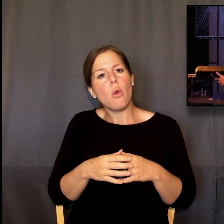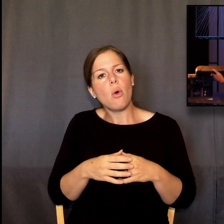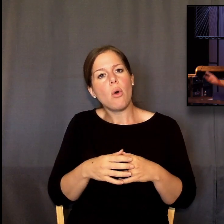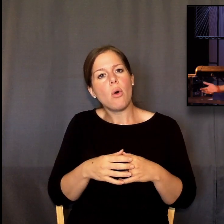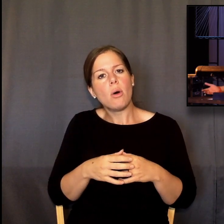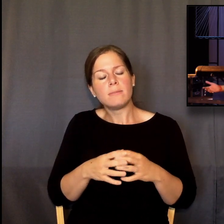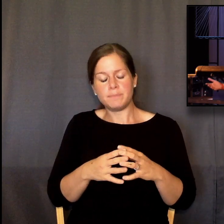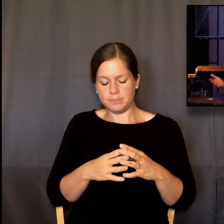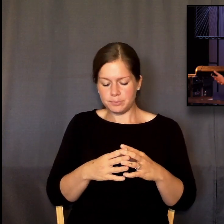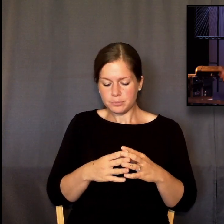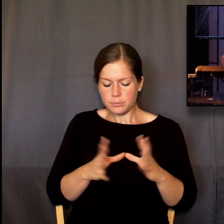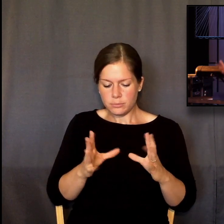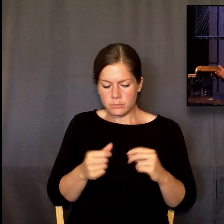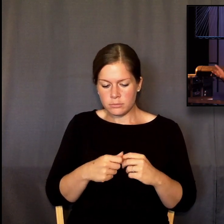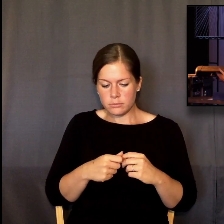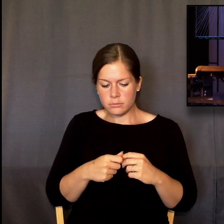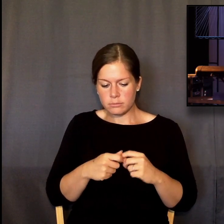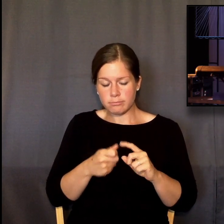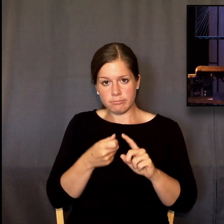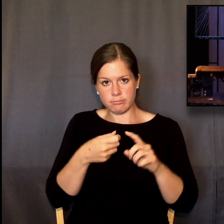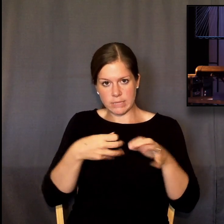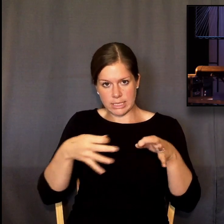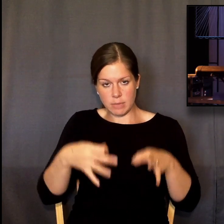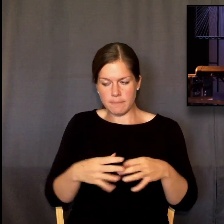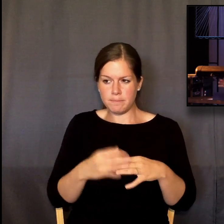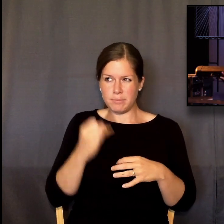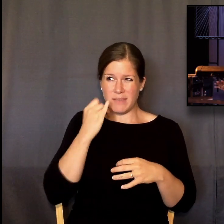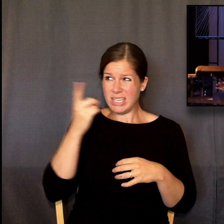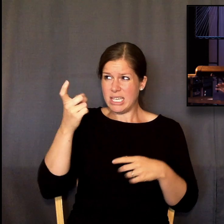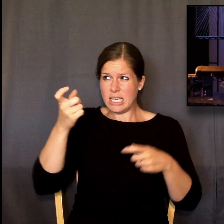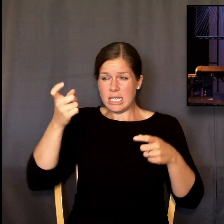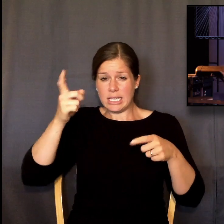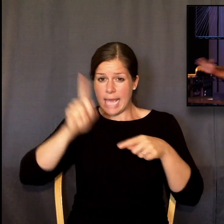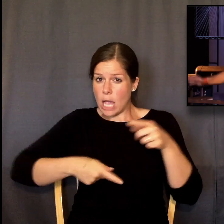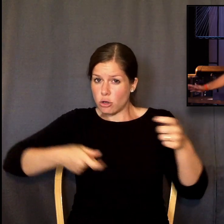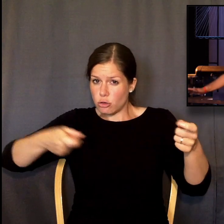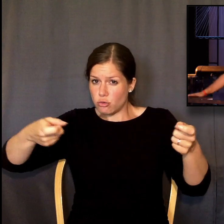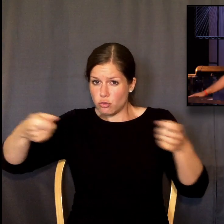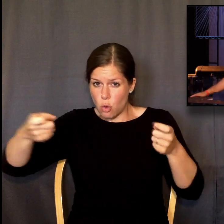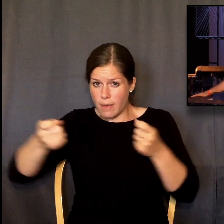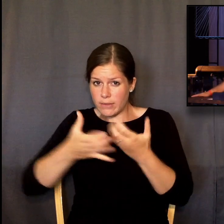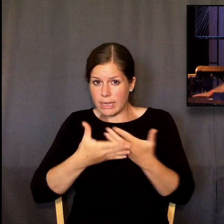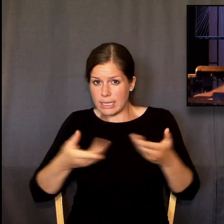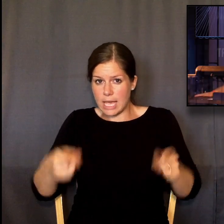If God can't affect, and if he can't even control what's happening, then why do we pray for him to do it all the time?